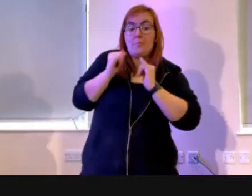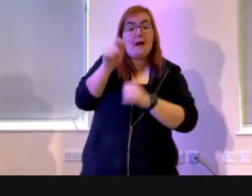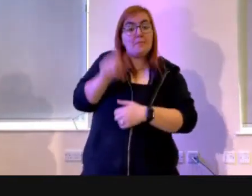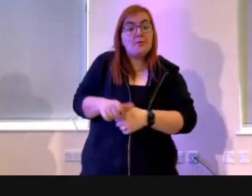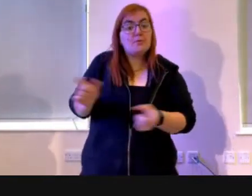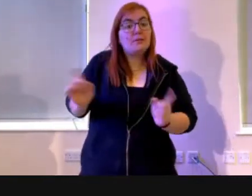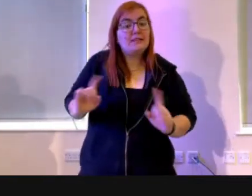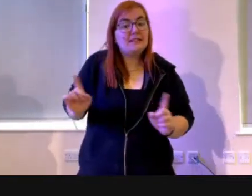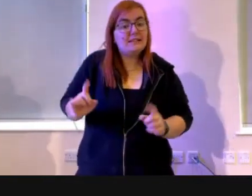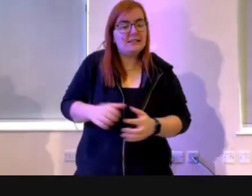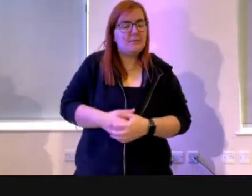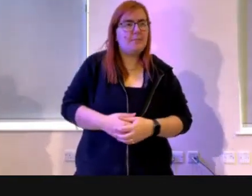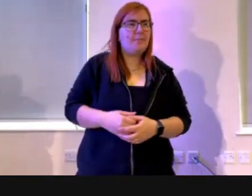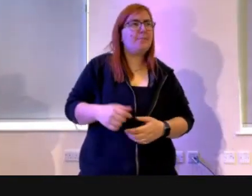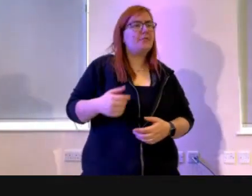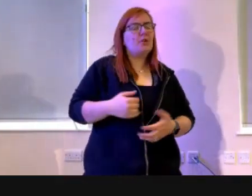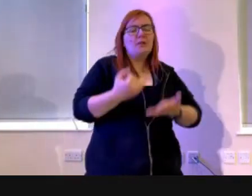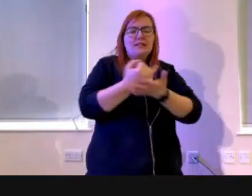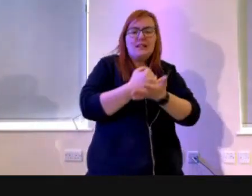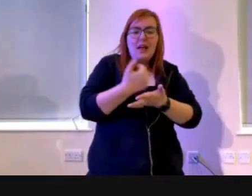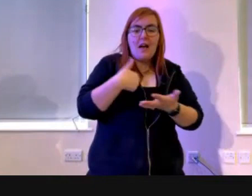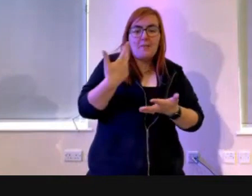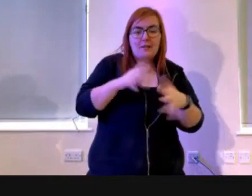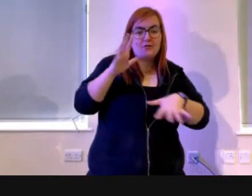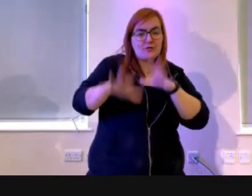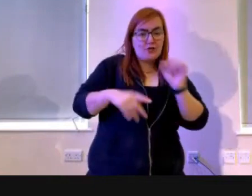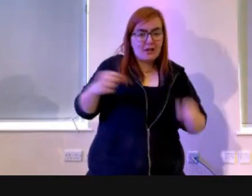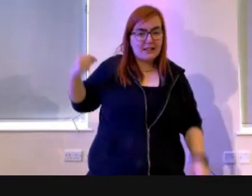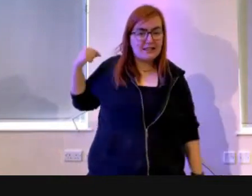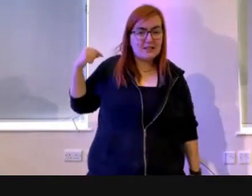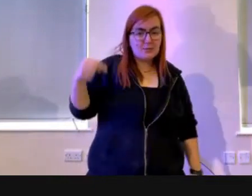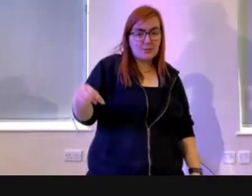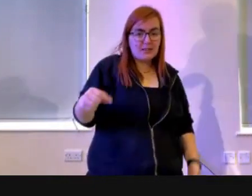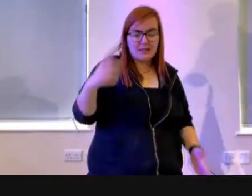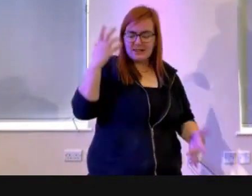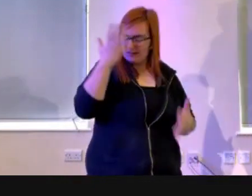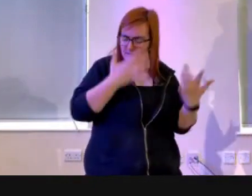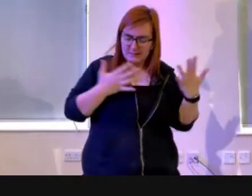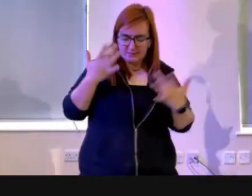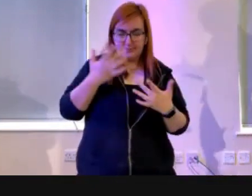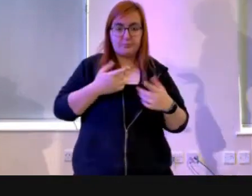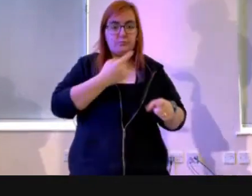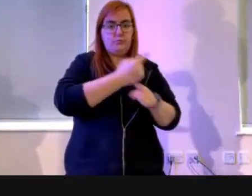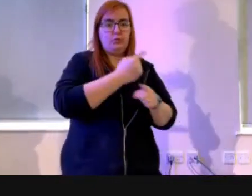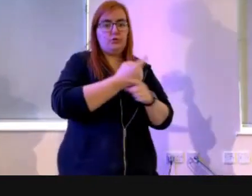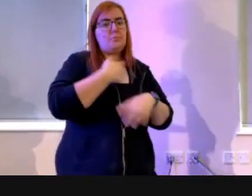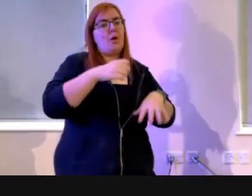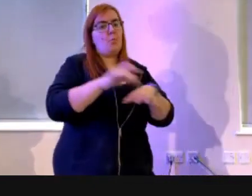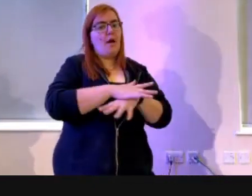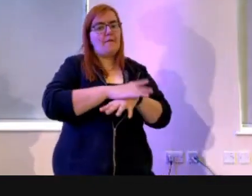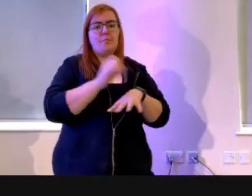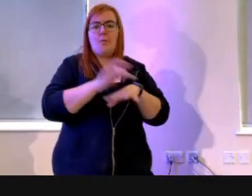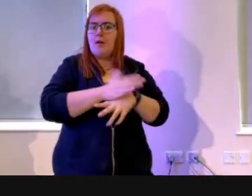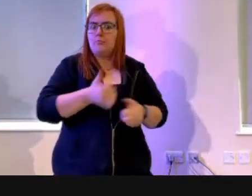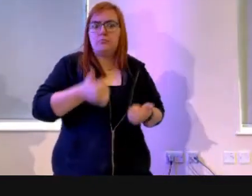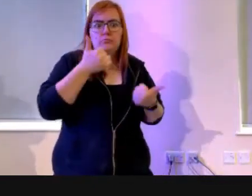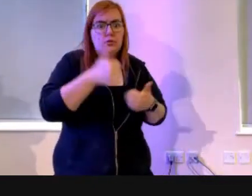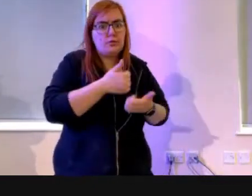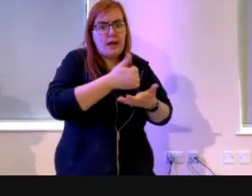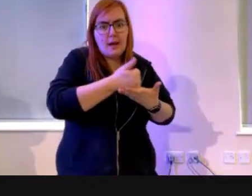struggling to get my head around this all week. I was chatting to my wife. My wife is very helpful in this regard. What do we